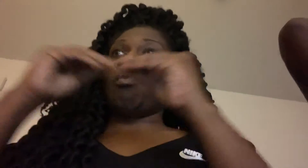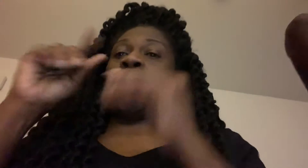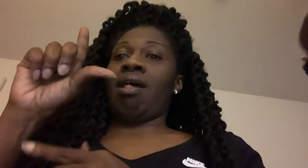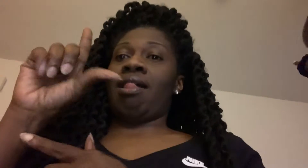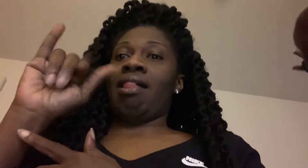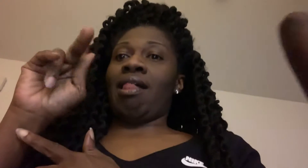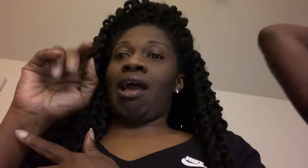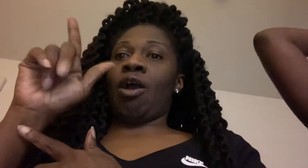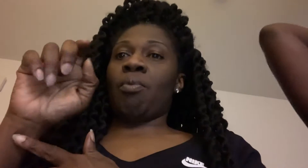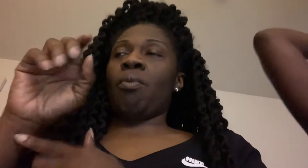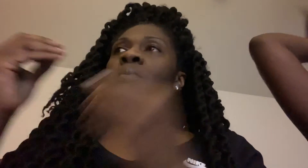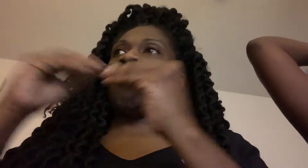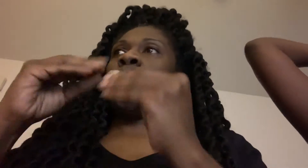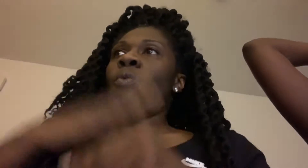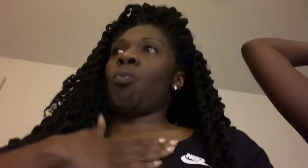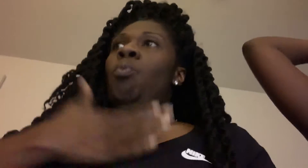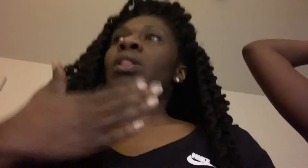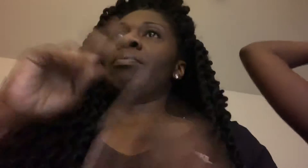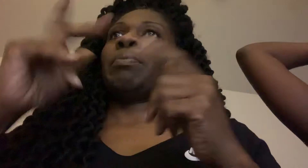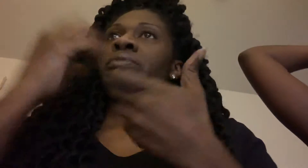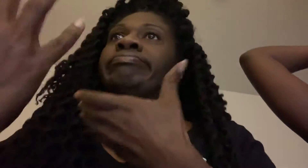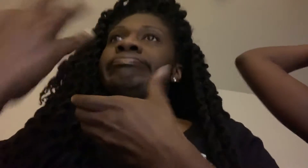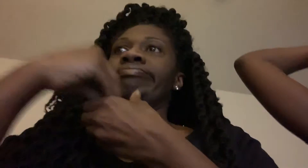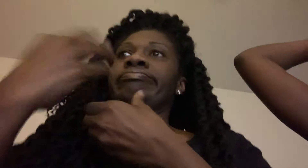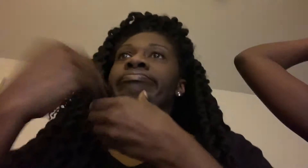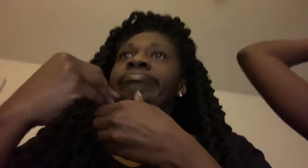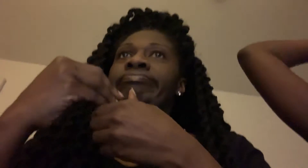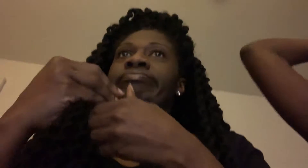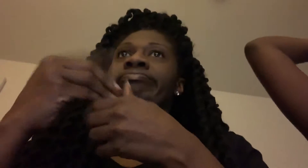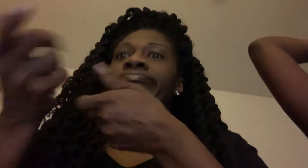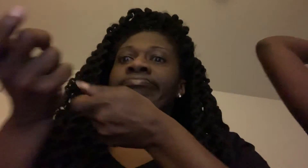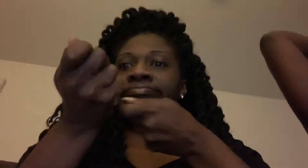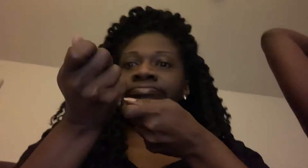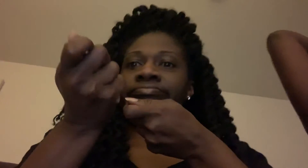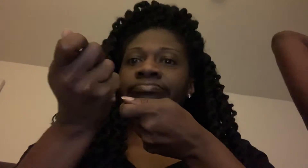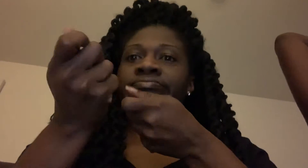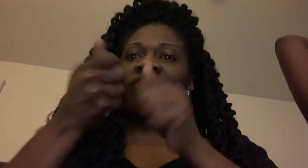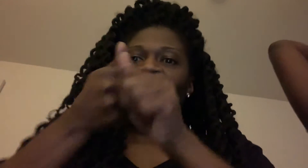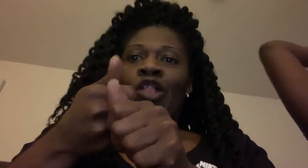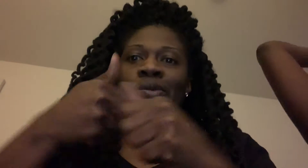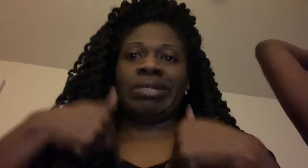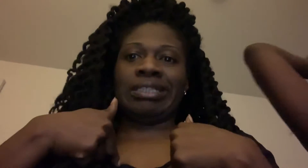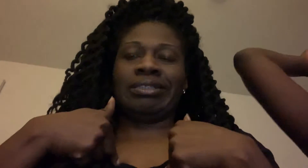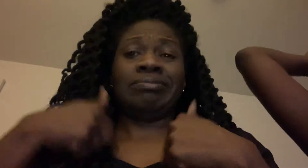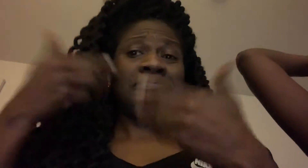first off. Yeah, the great job by Coach, ran out here, and I've gotten a lot of shots in that corner,